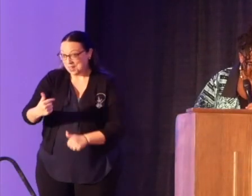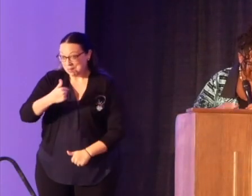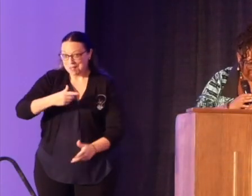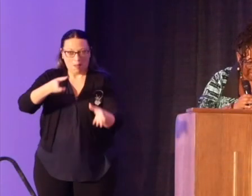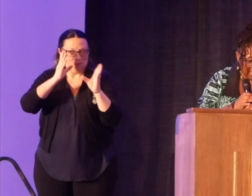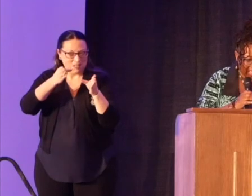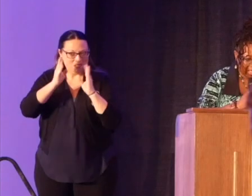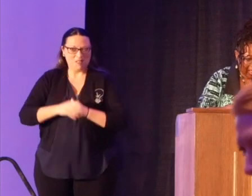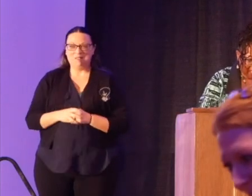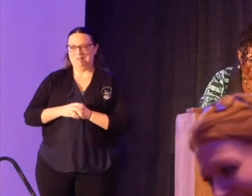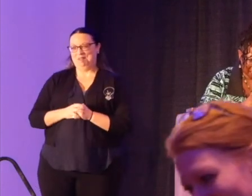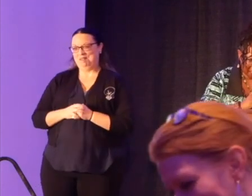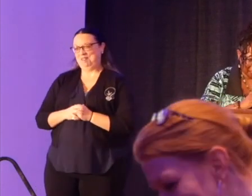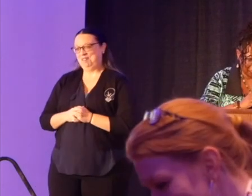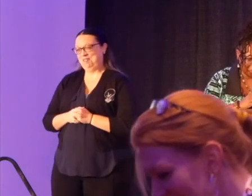close.